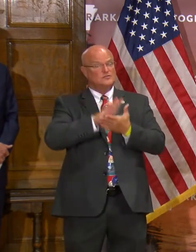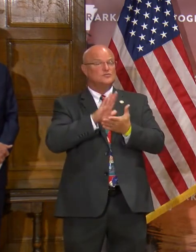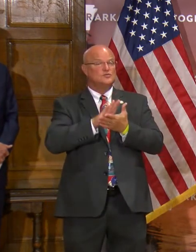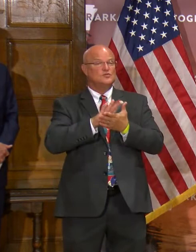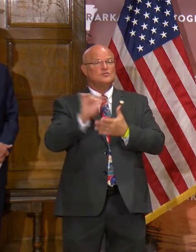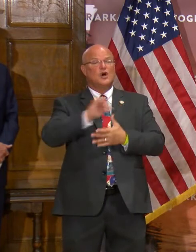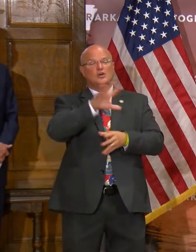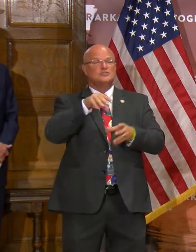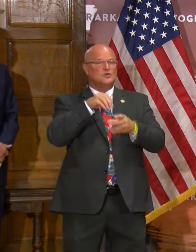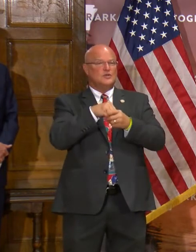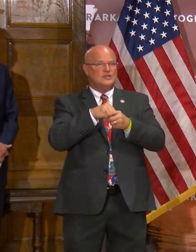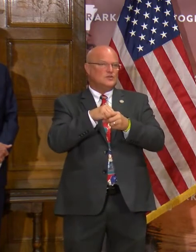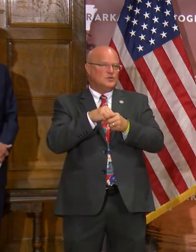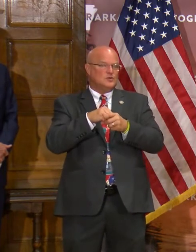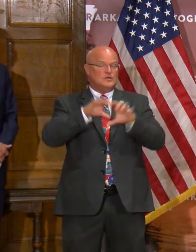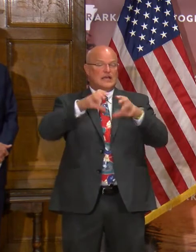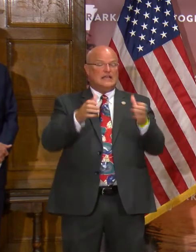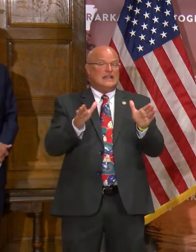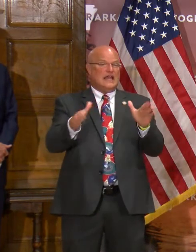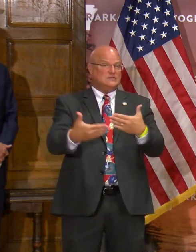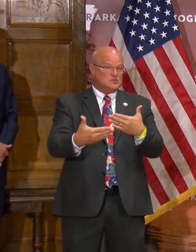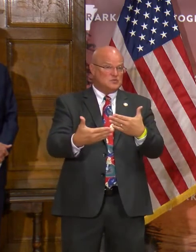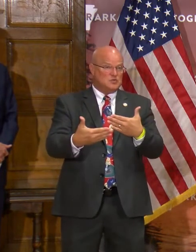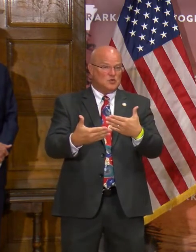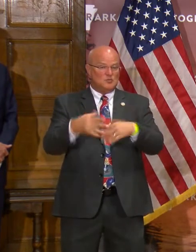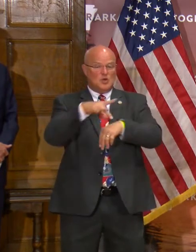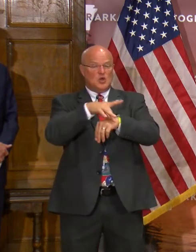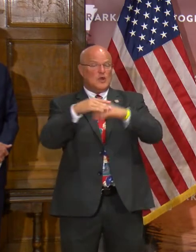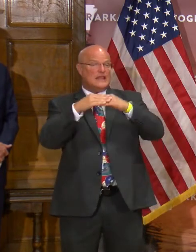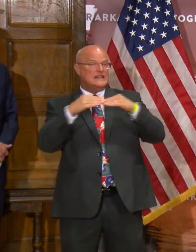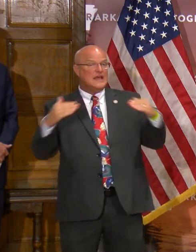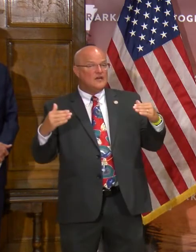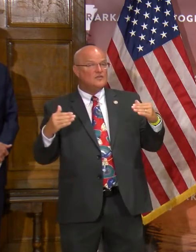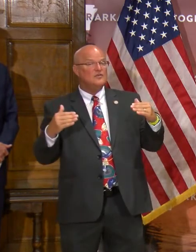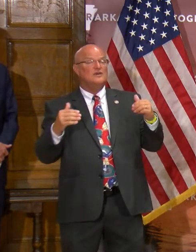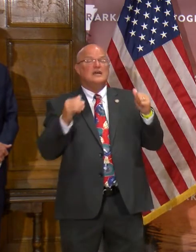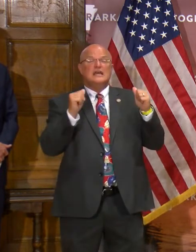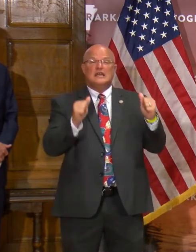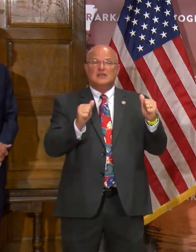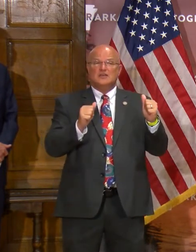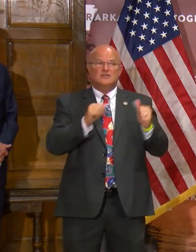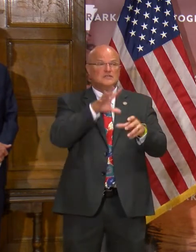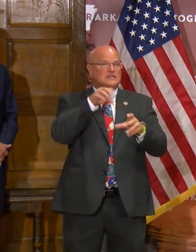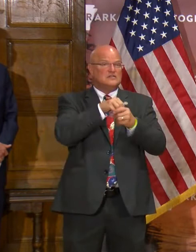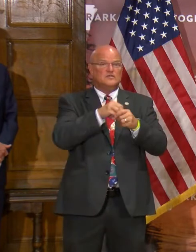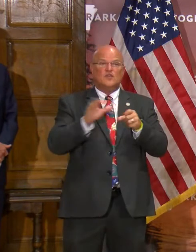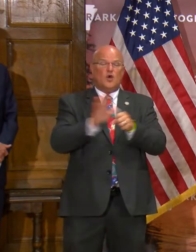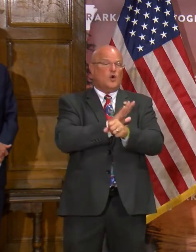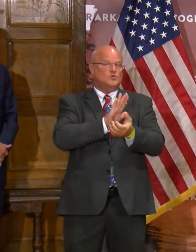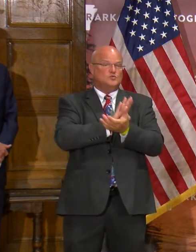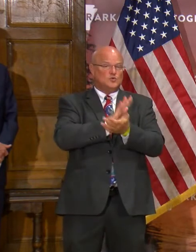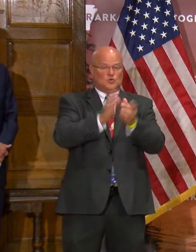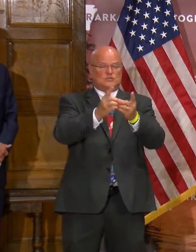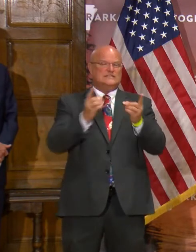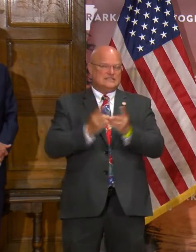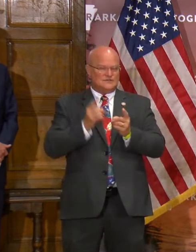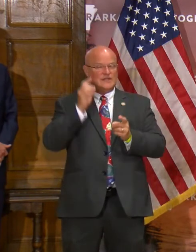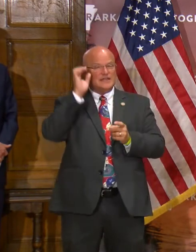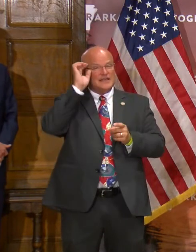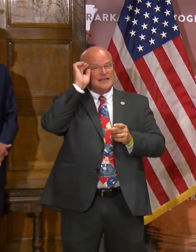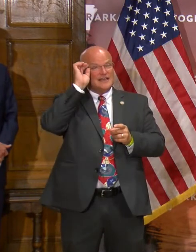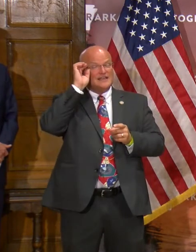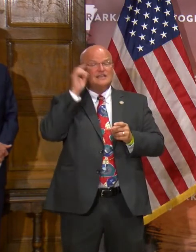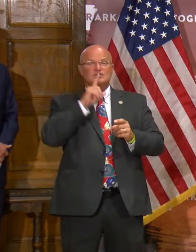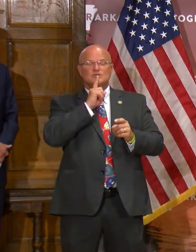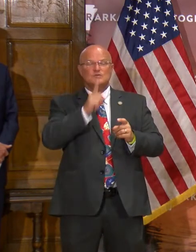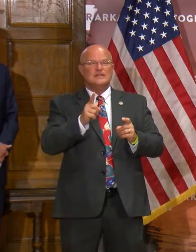also include a classroom. It could include a grade level. It could go up to include the entire school or district. So it's